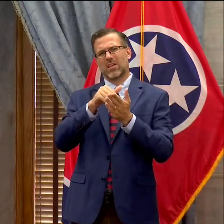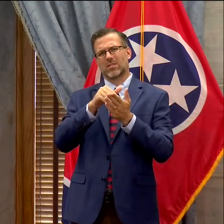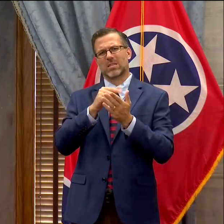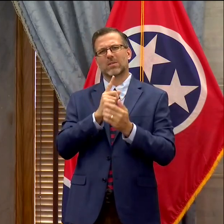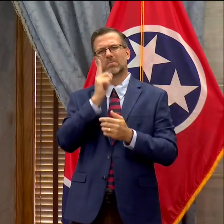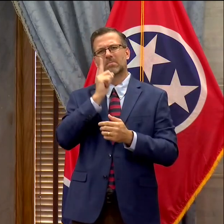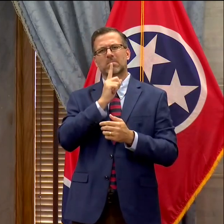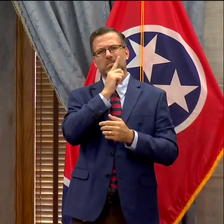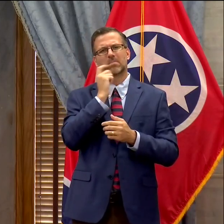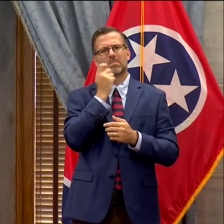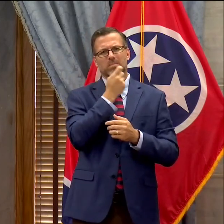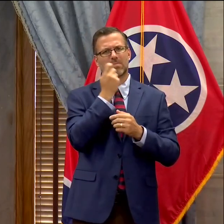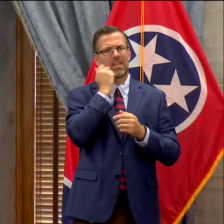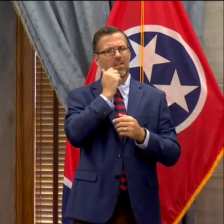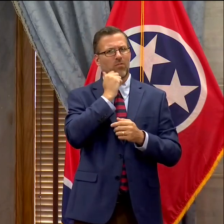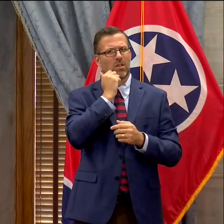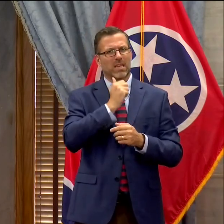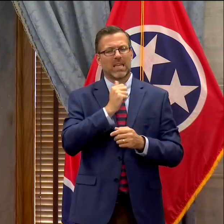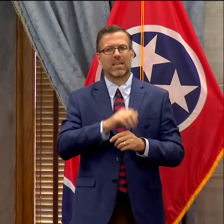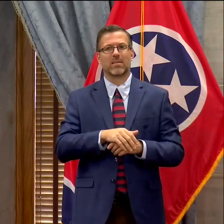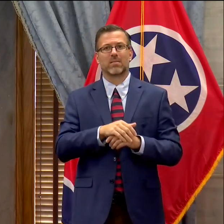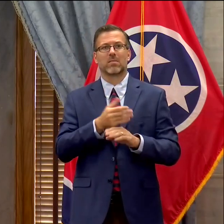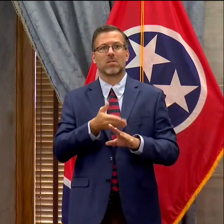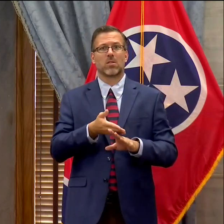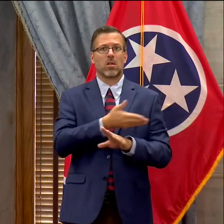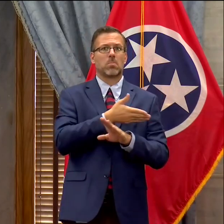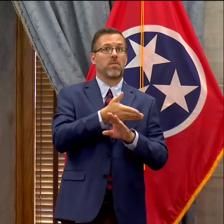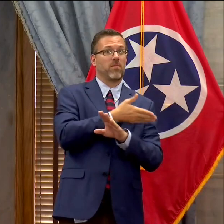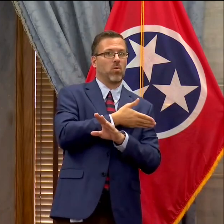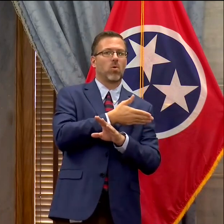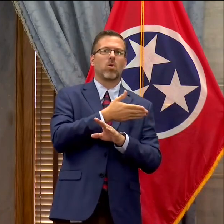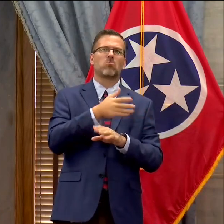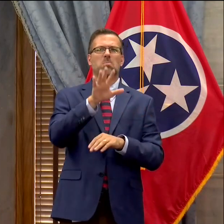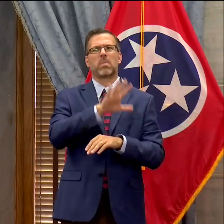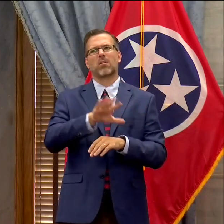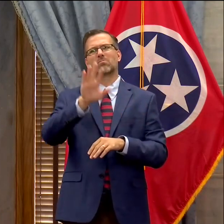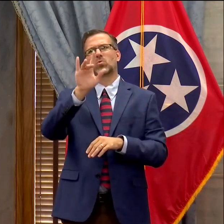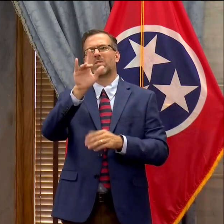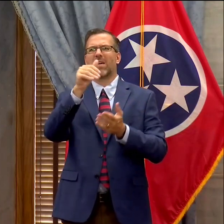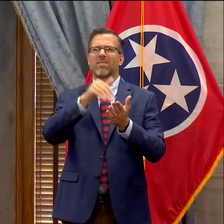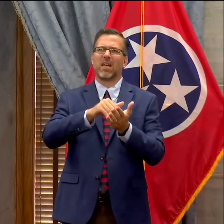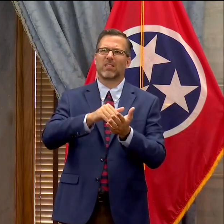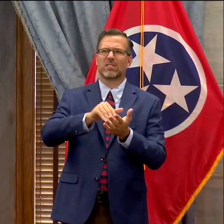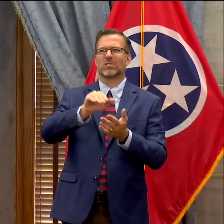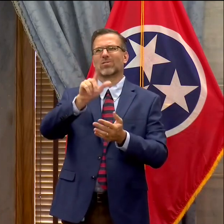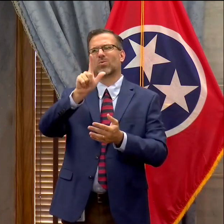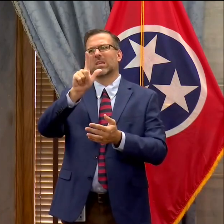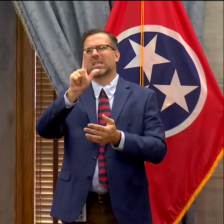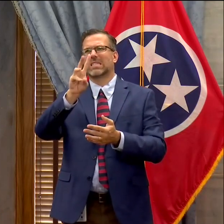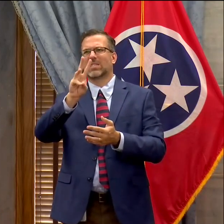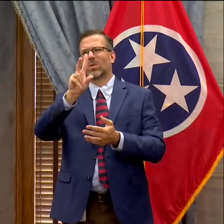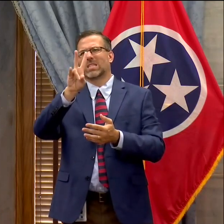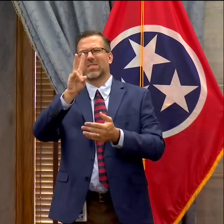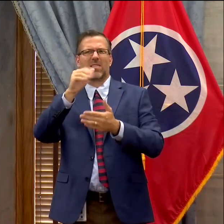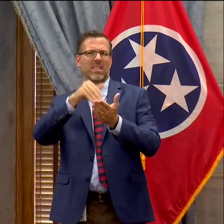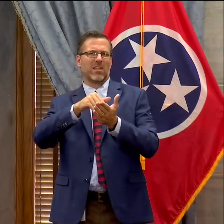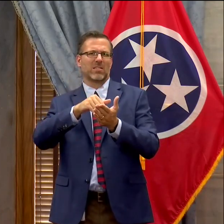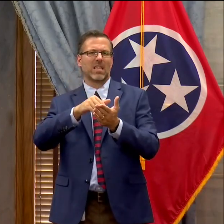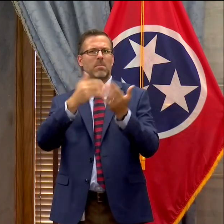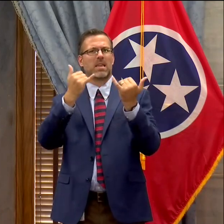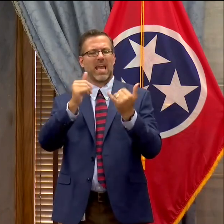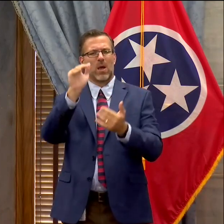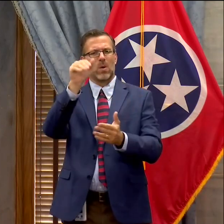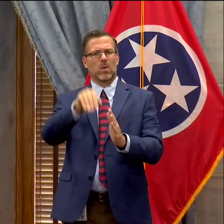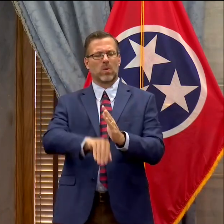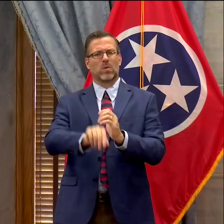three weeks before that, it was in the mid to upper 20s. And there are a few reasons we think, uh, that that may be the case. And I talked about this last week,